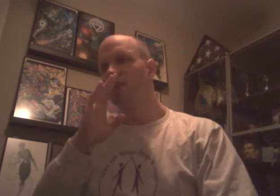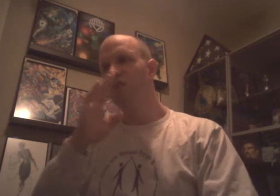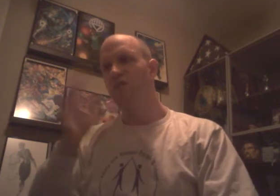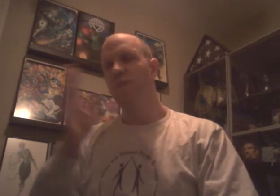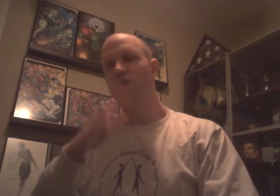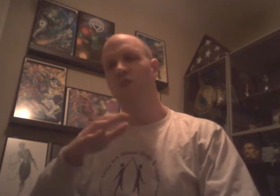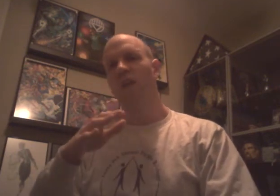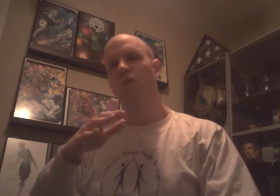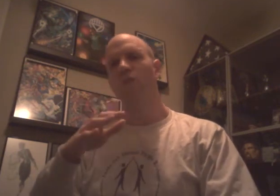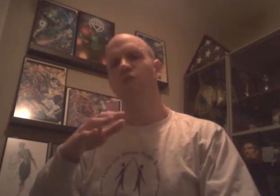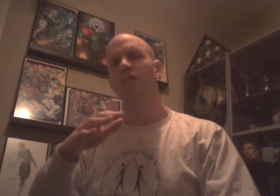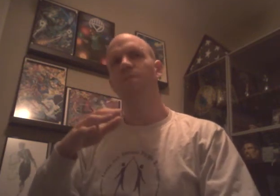Sheamus took on Christian.